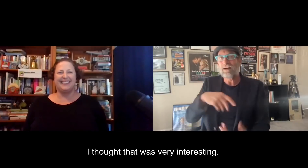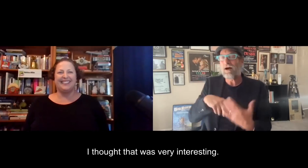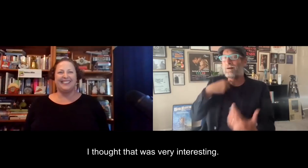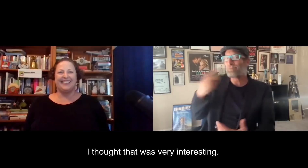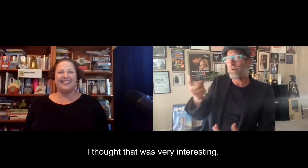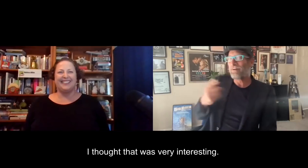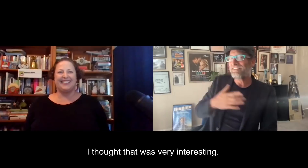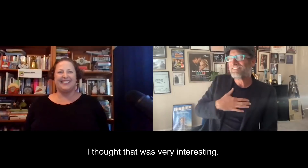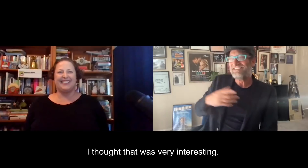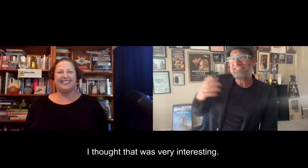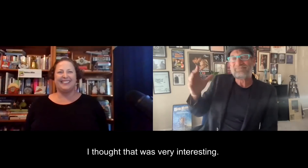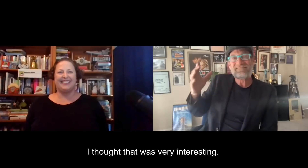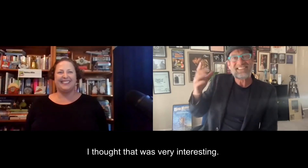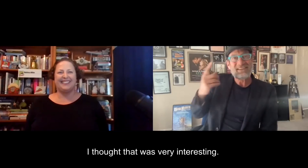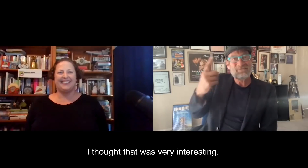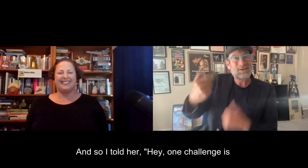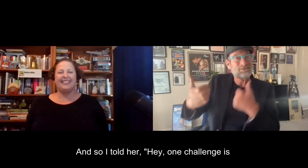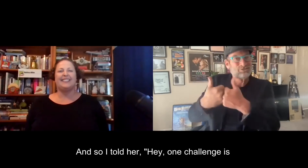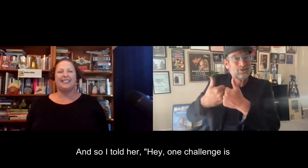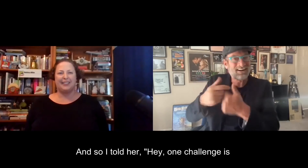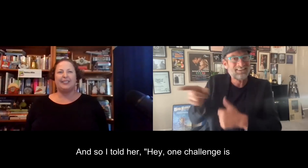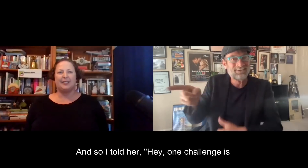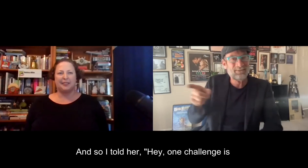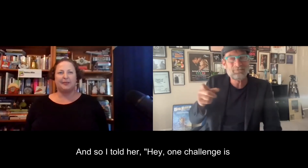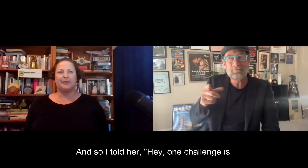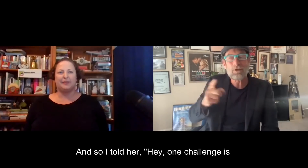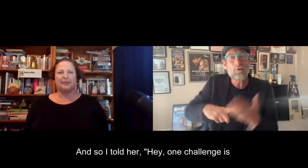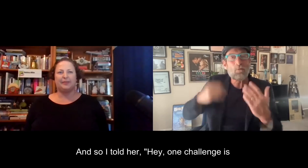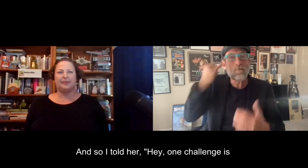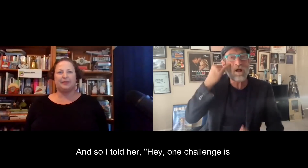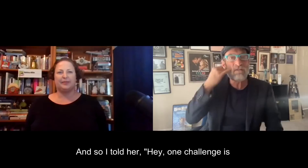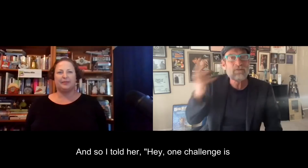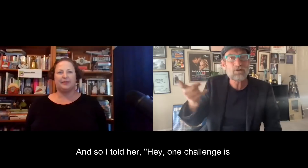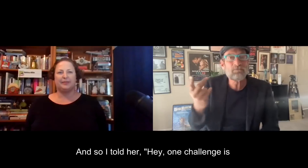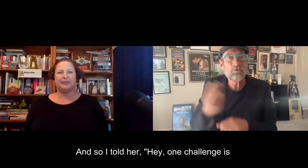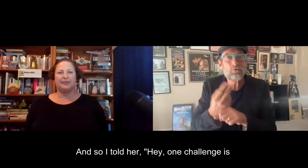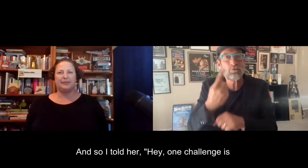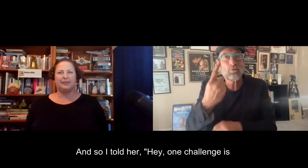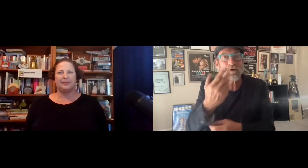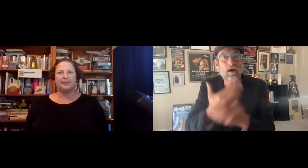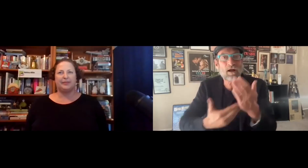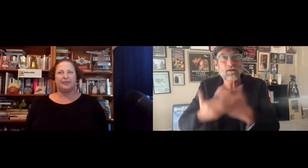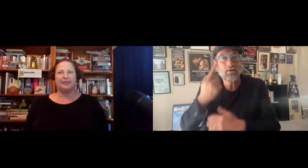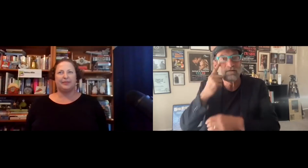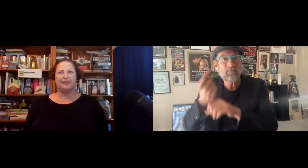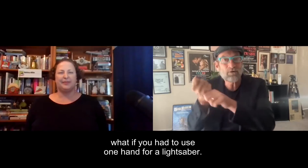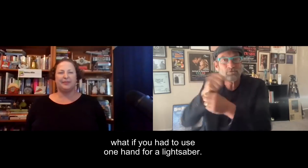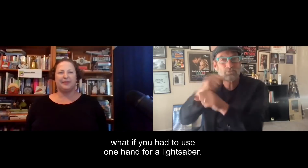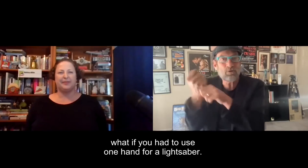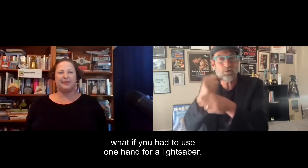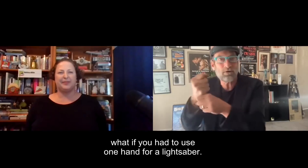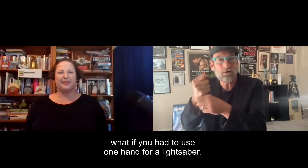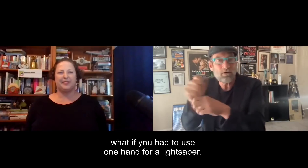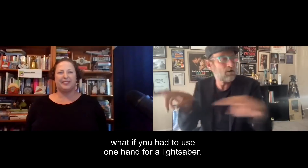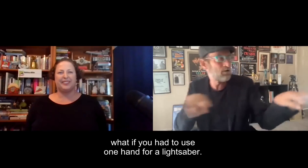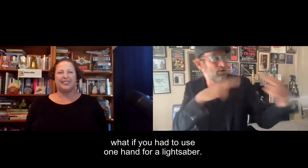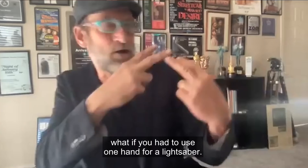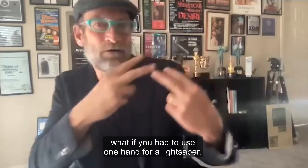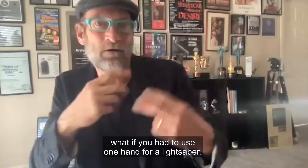I thought that was very interesting. And so I told her, hey, one challenge is, what if you had to use one hand for a